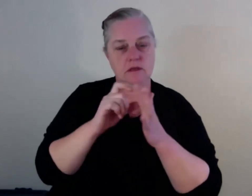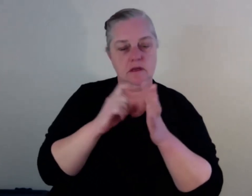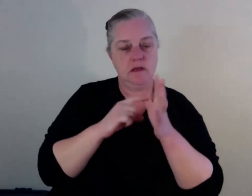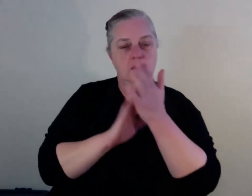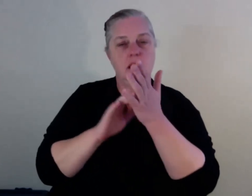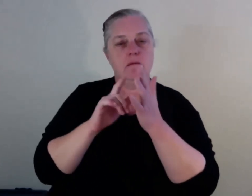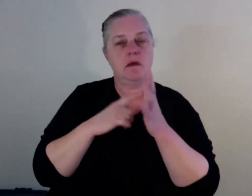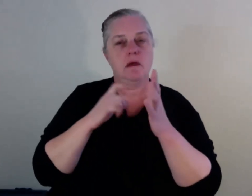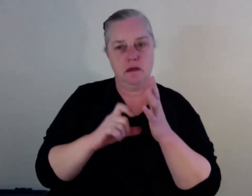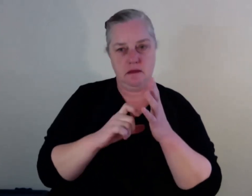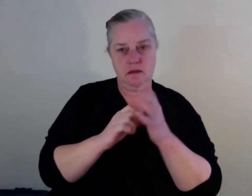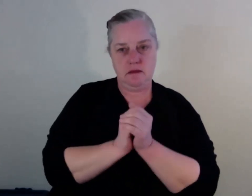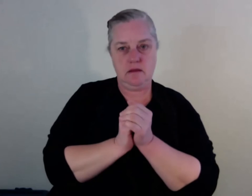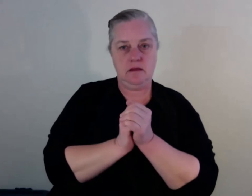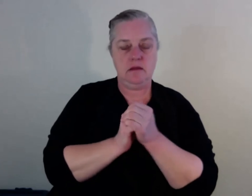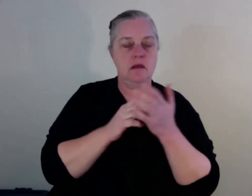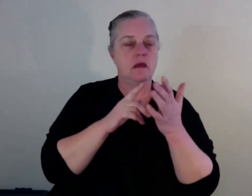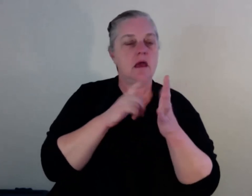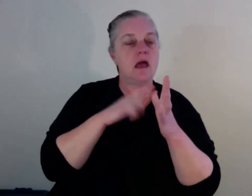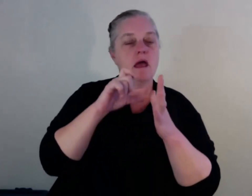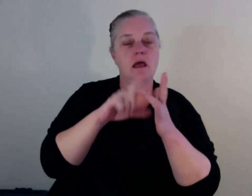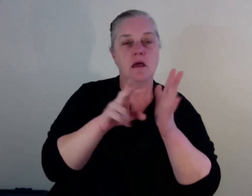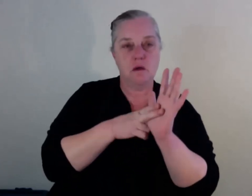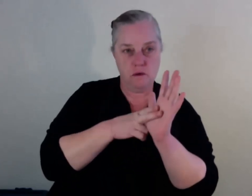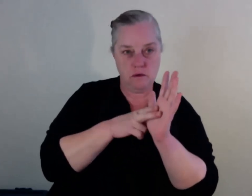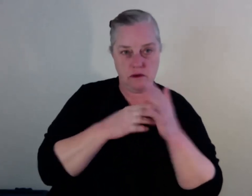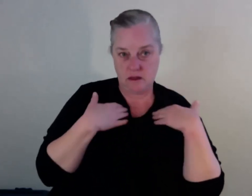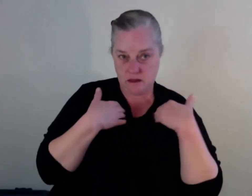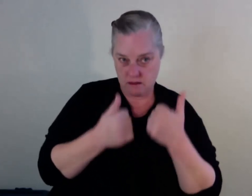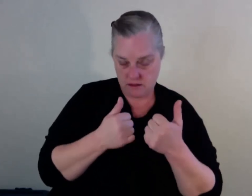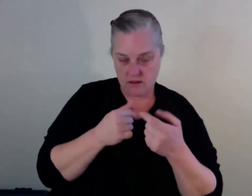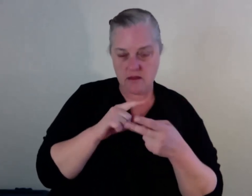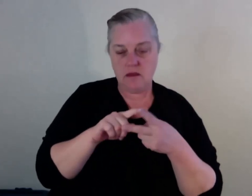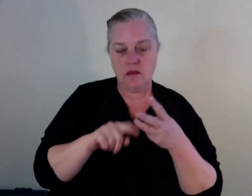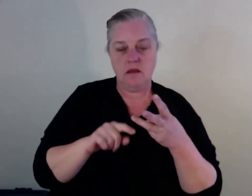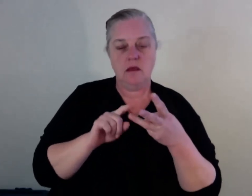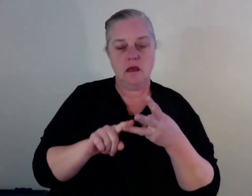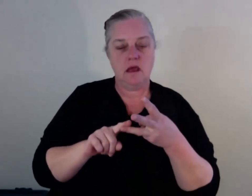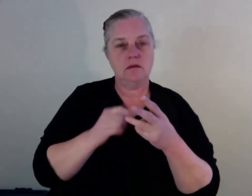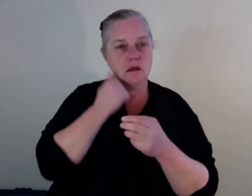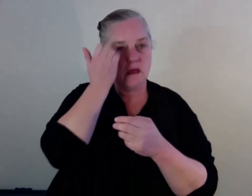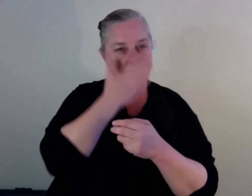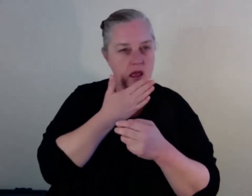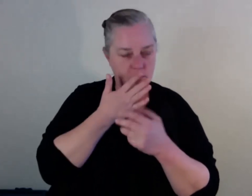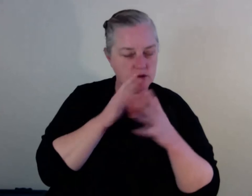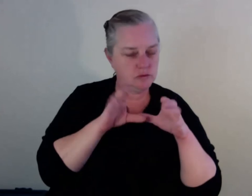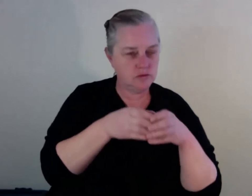ADAN and they're both Aboriginal led groups that do really important AOD